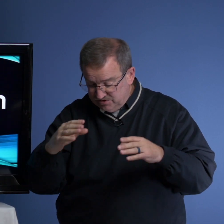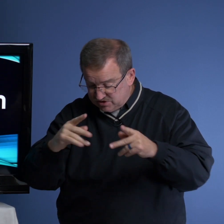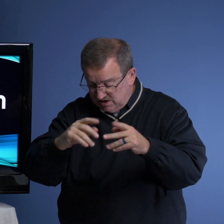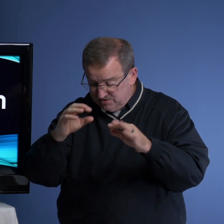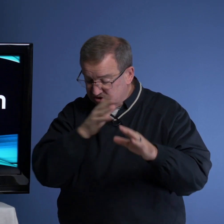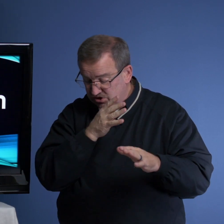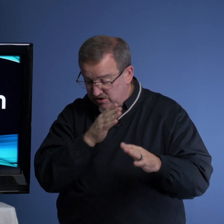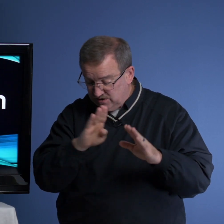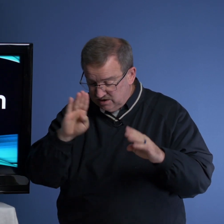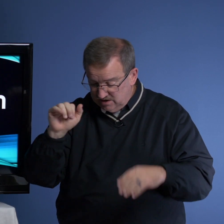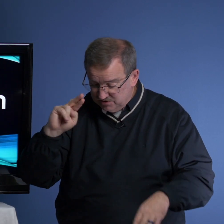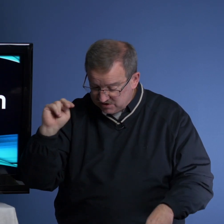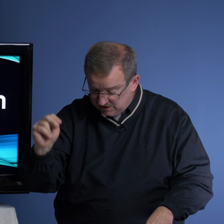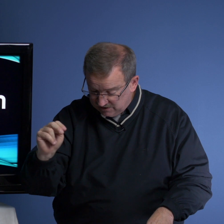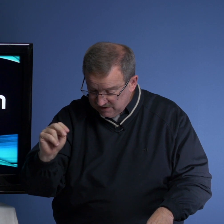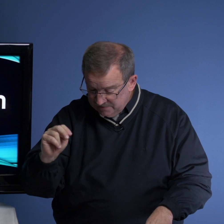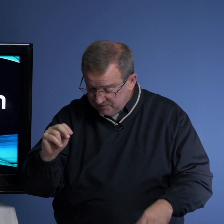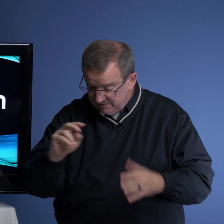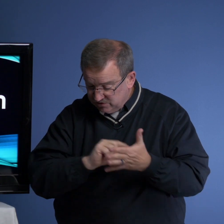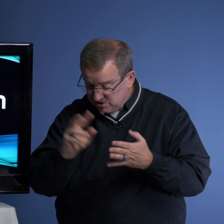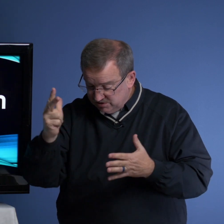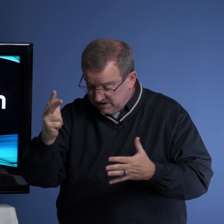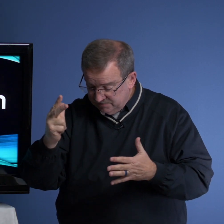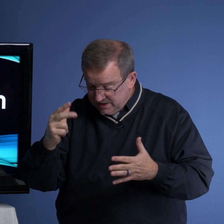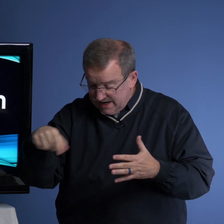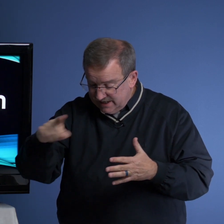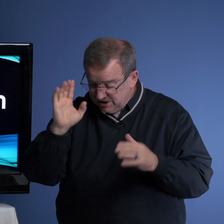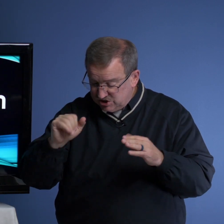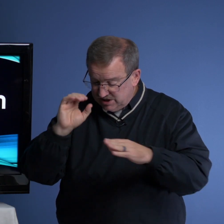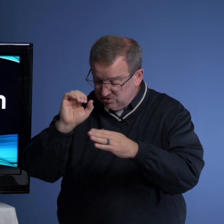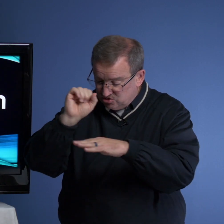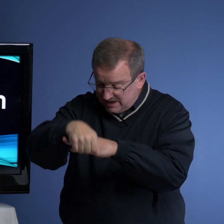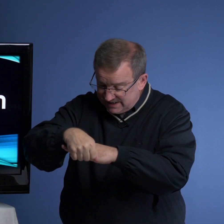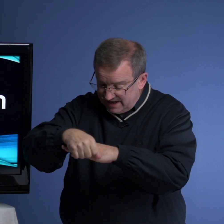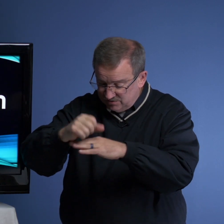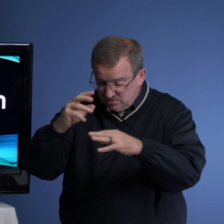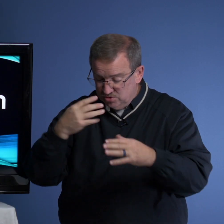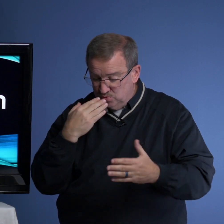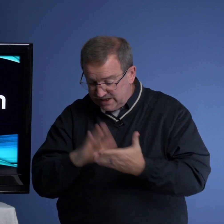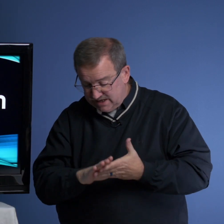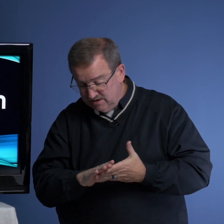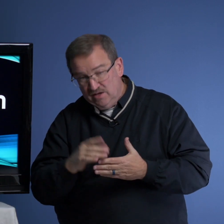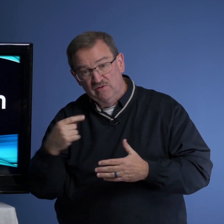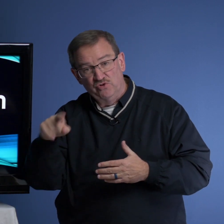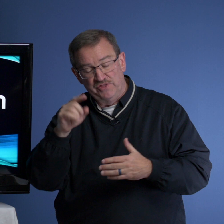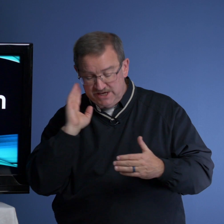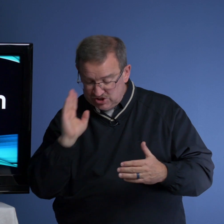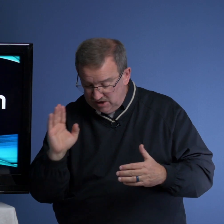the stall. Of the stall, verse 3. ye shall tread down the wicked, for they shall